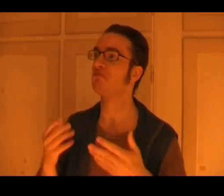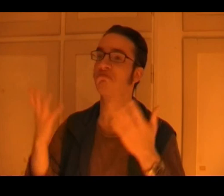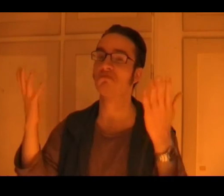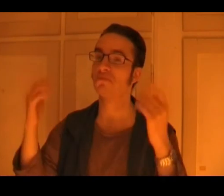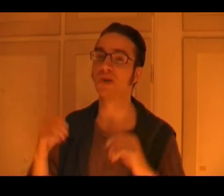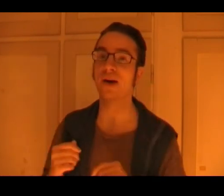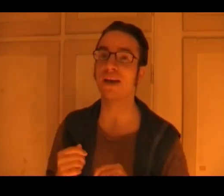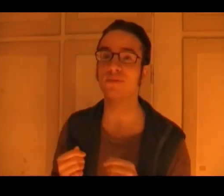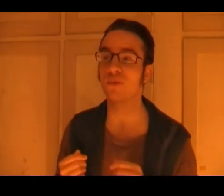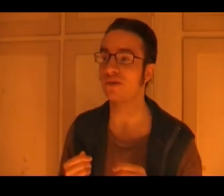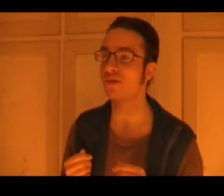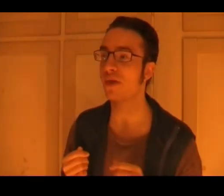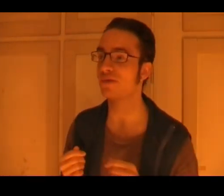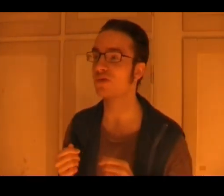go ahead and watch 2012.